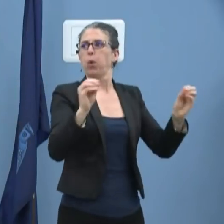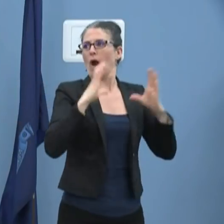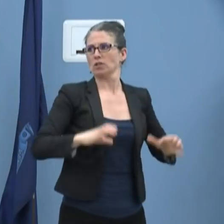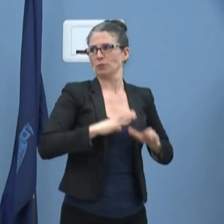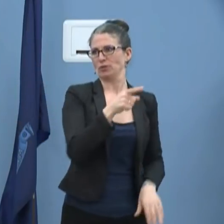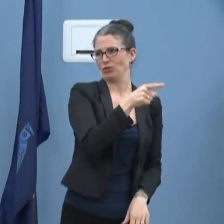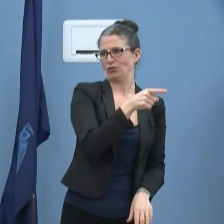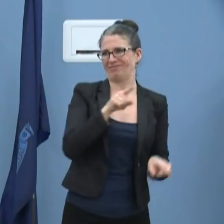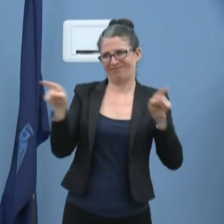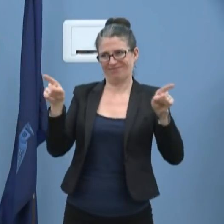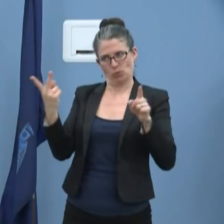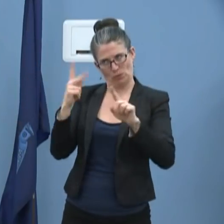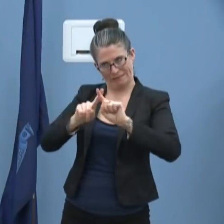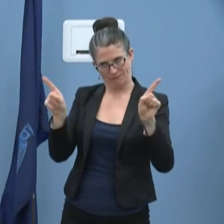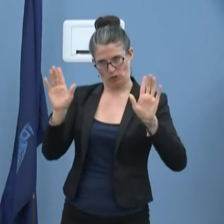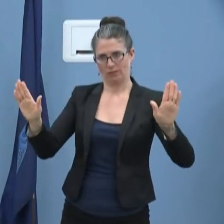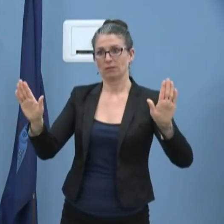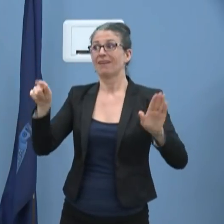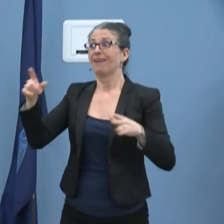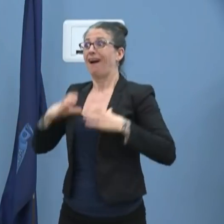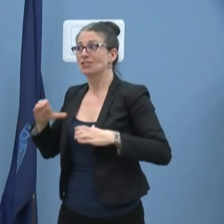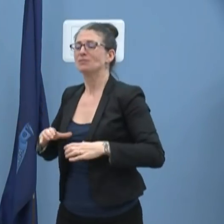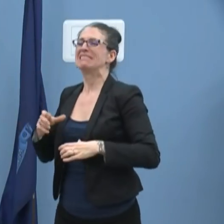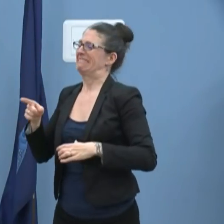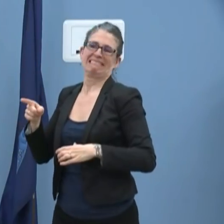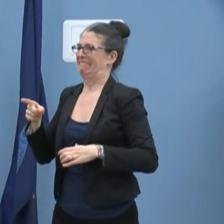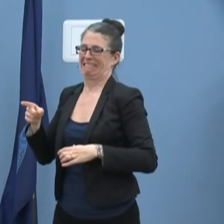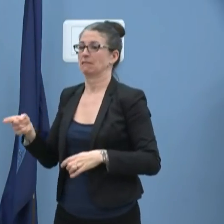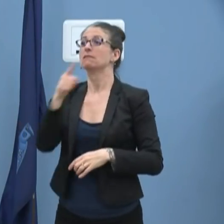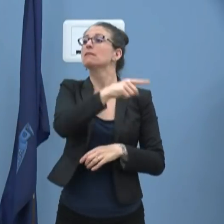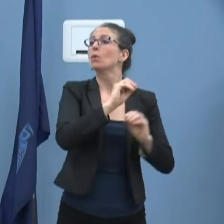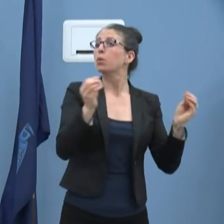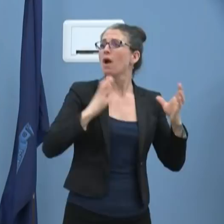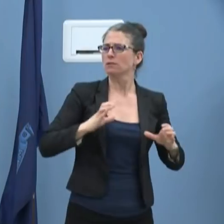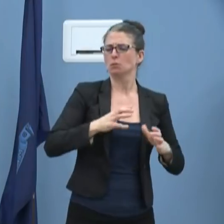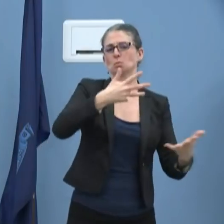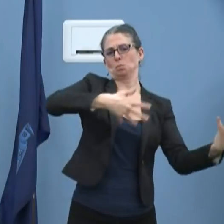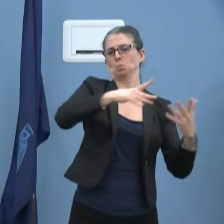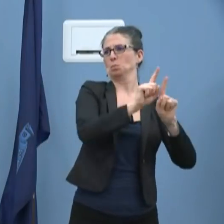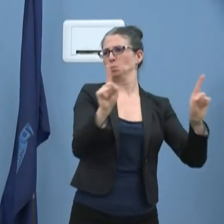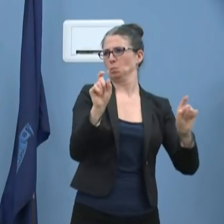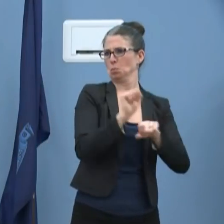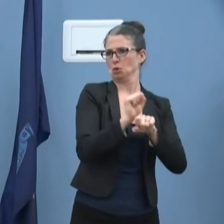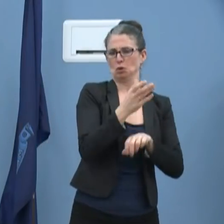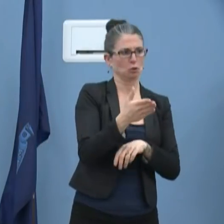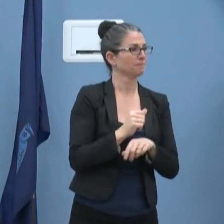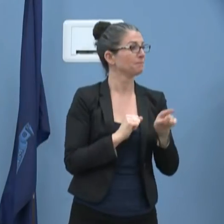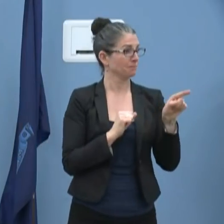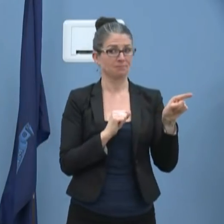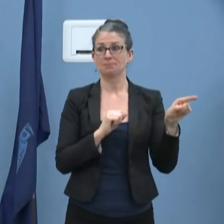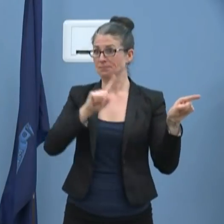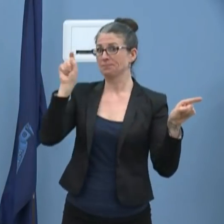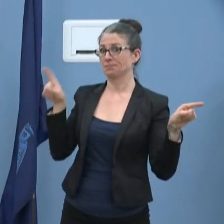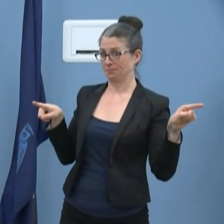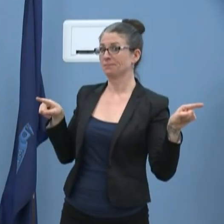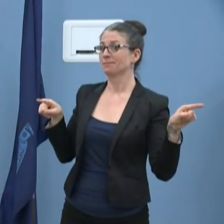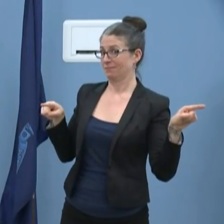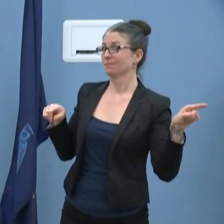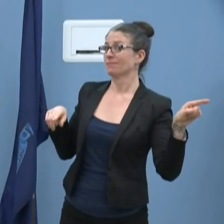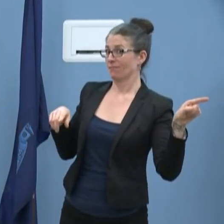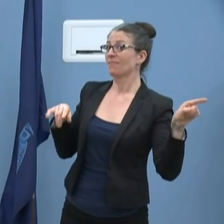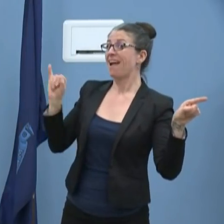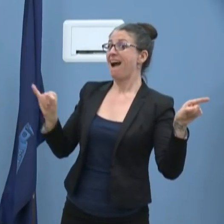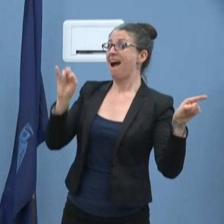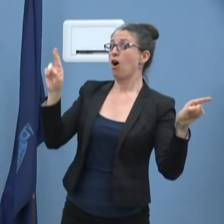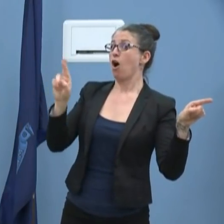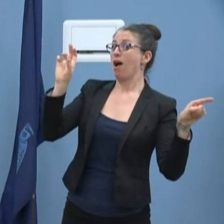DAPs, have they done any sort of assessment of what the impact of this may be in various